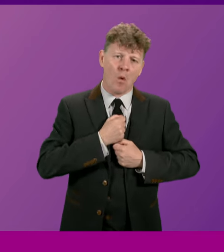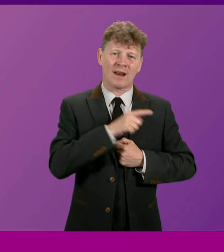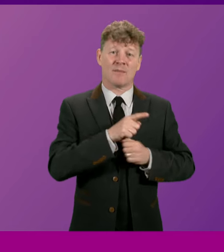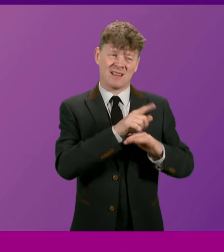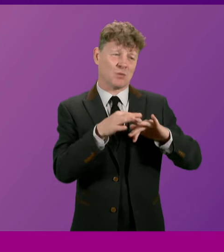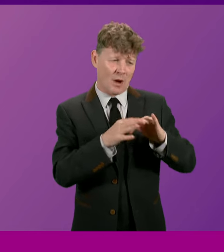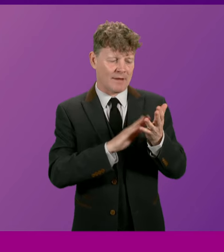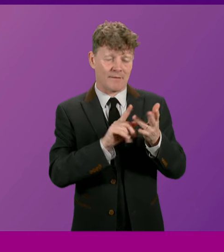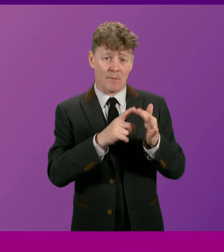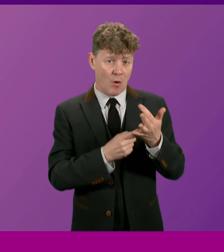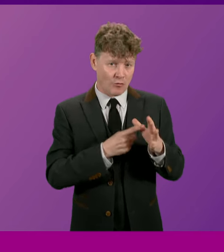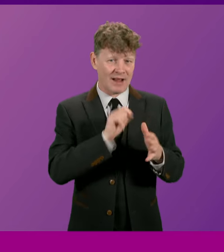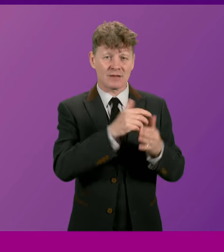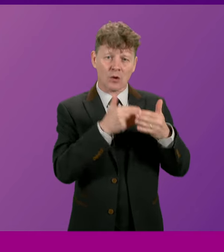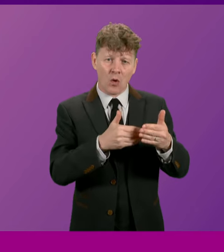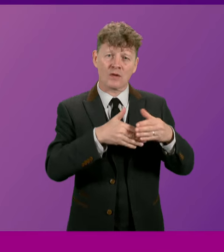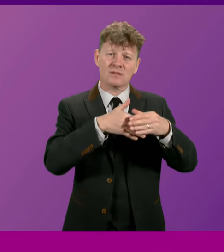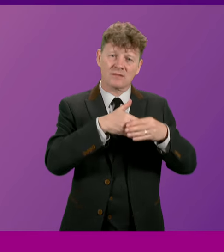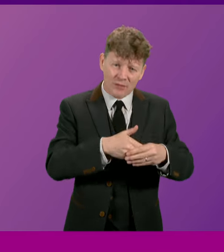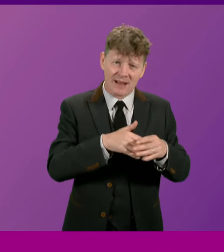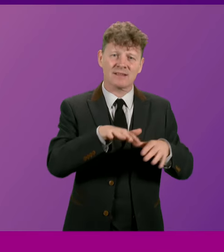Moira and his close friends and family.